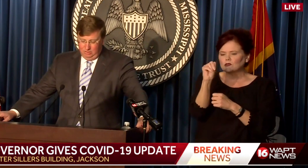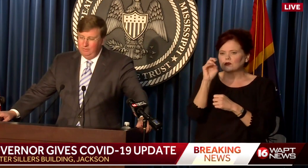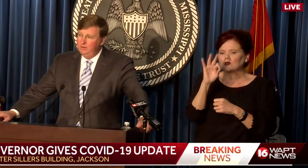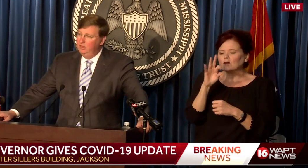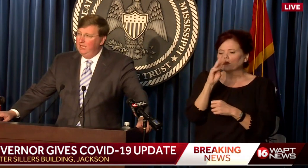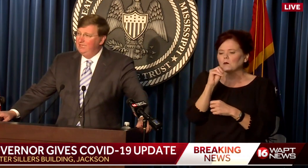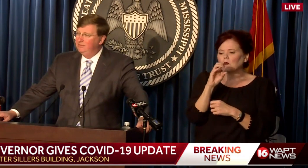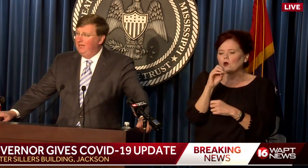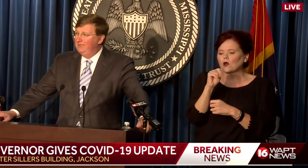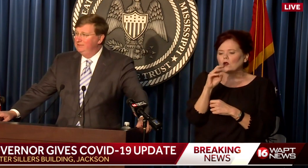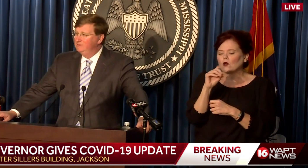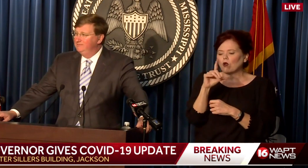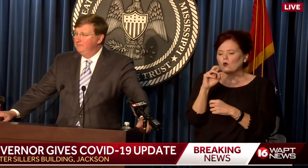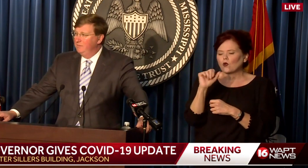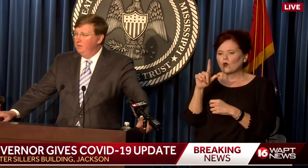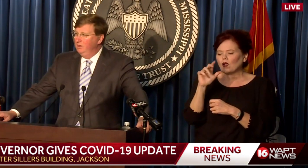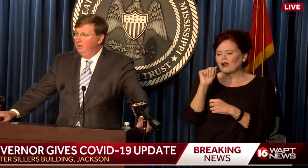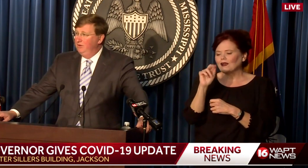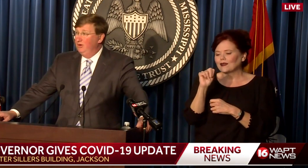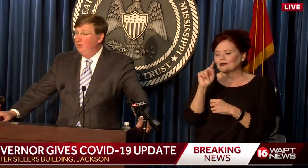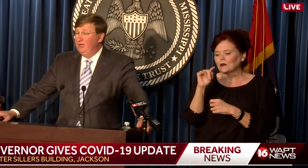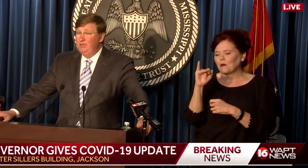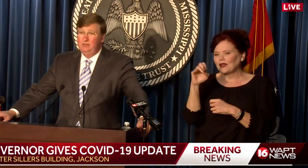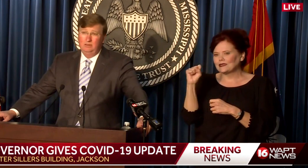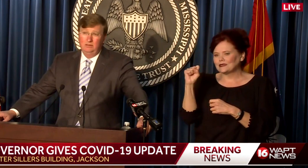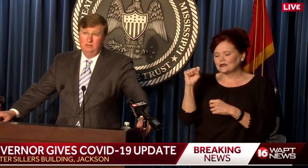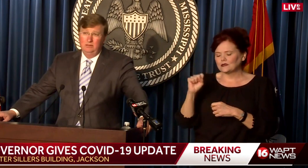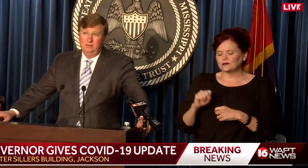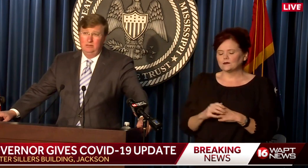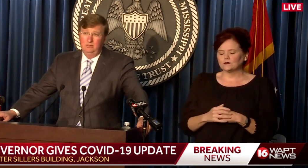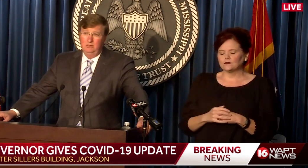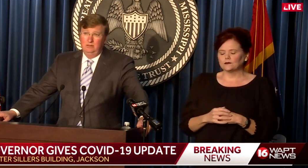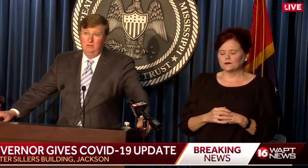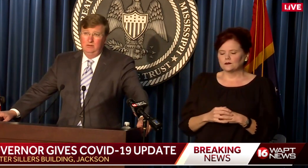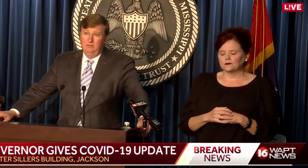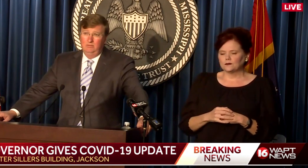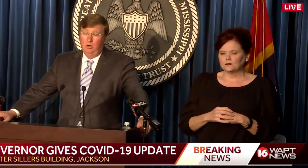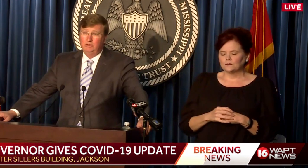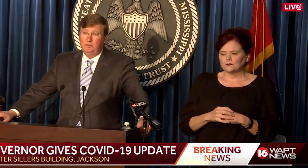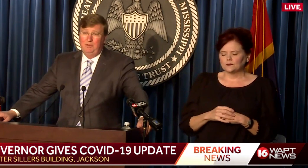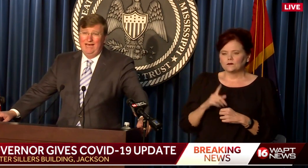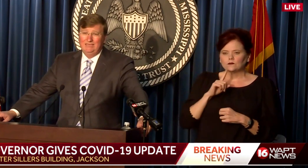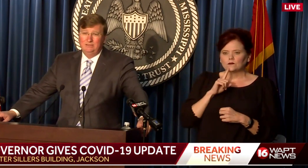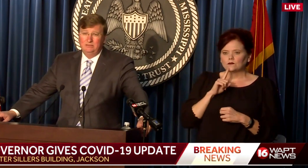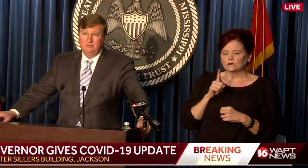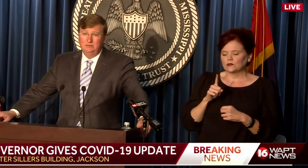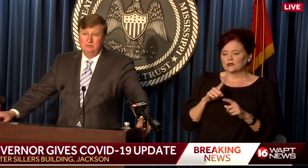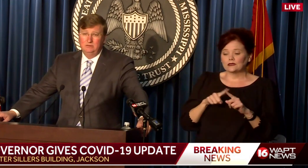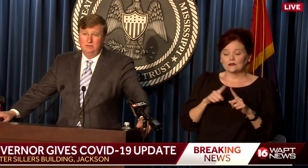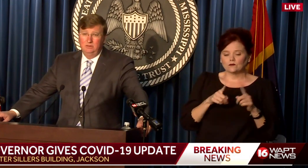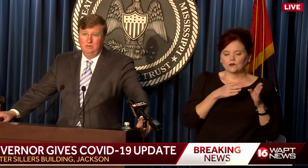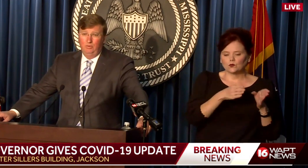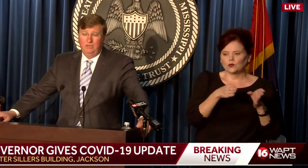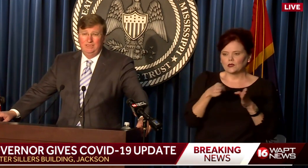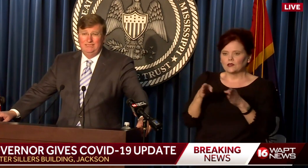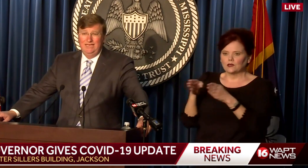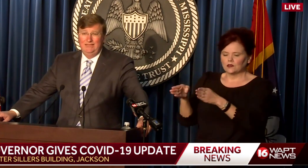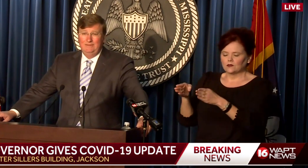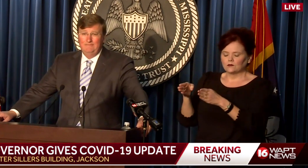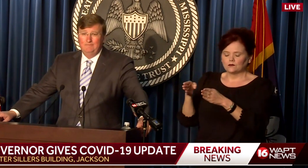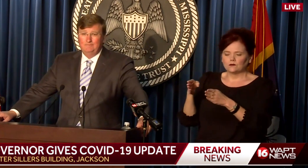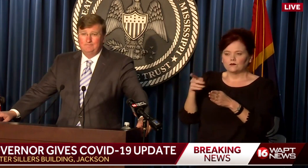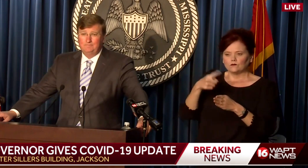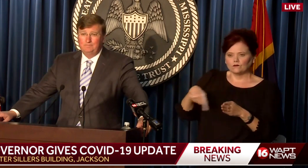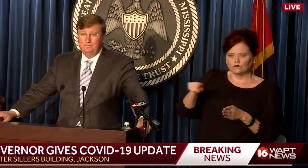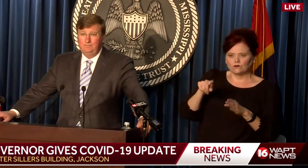monoclonal antibodies. There are really multiple paths one can